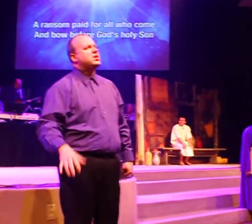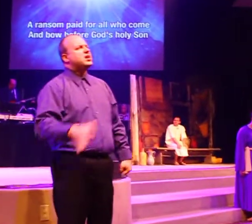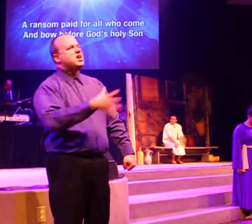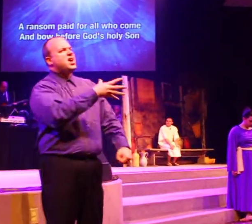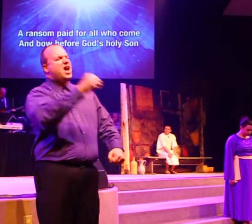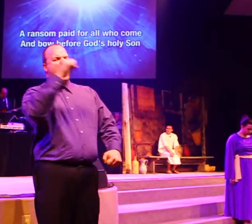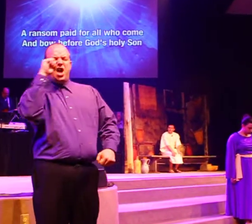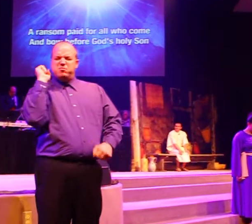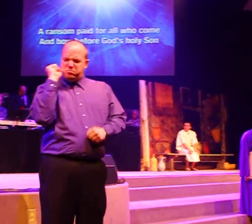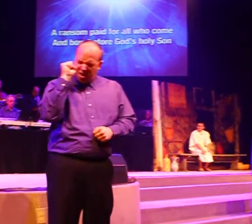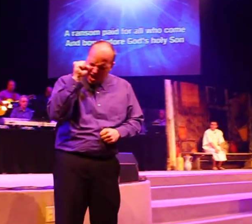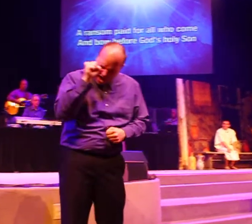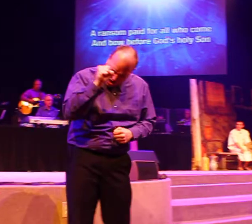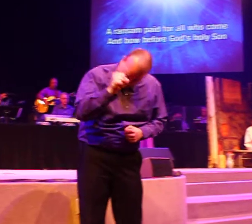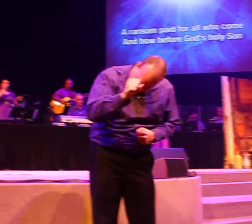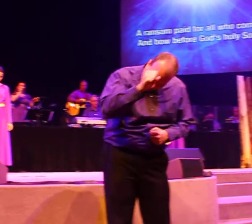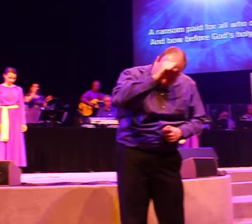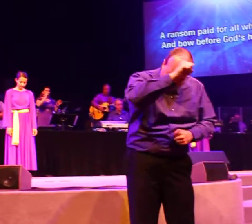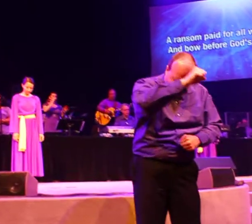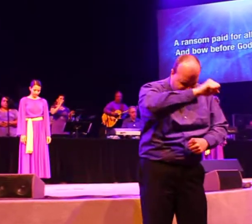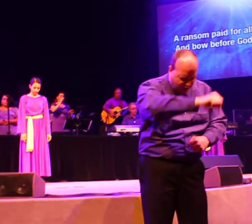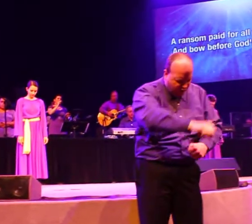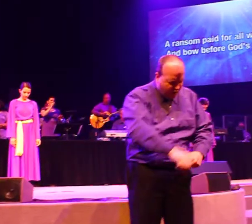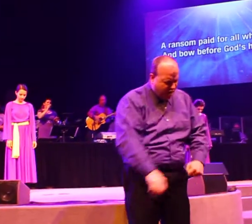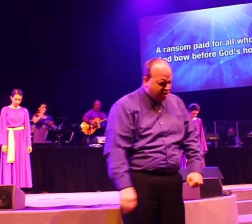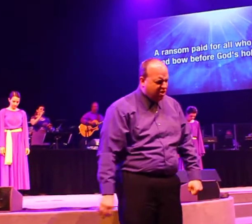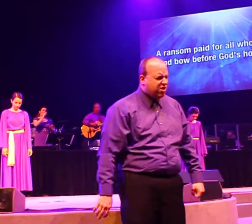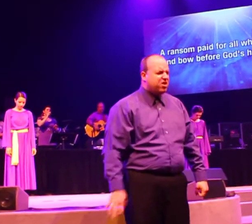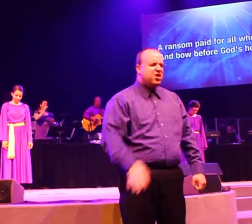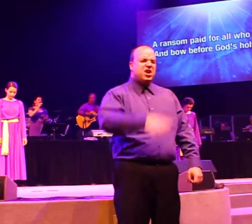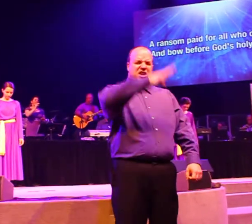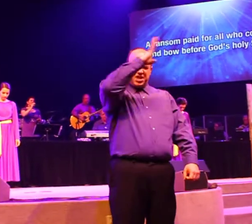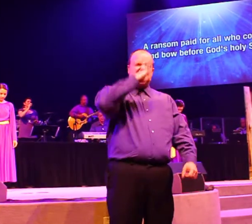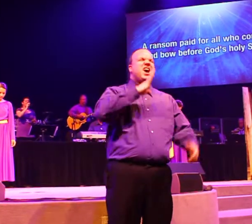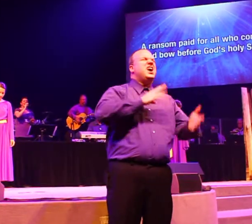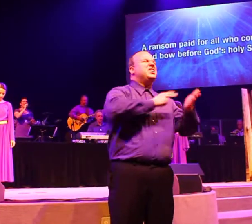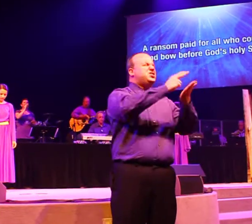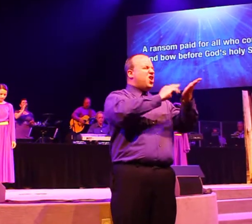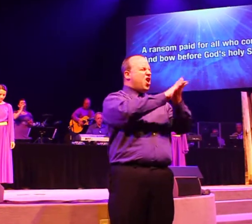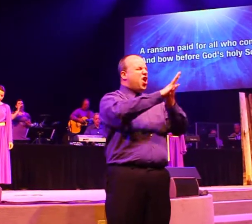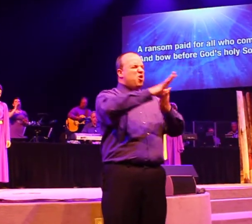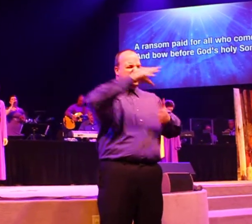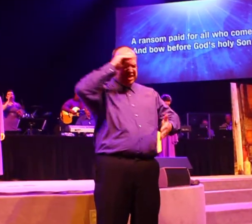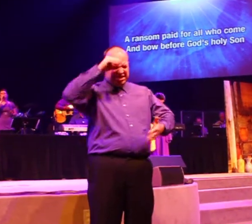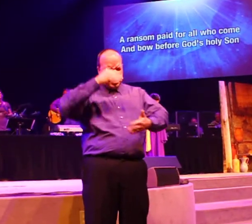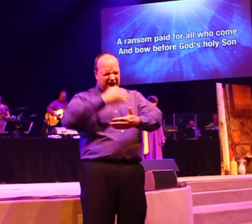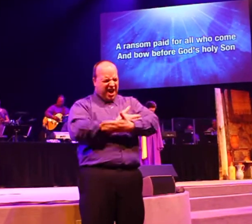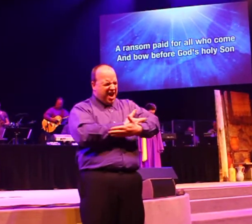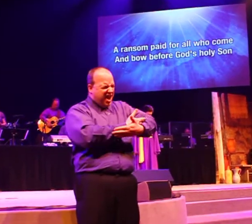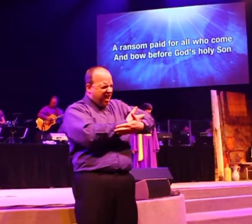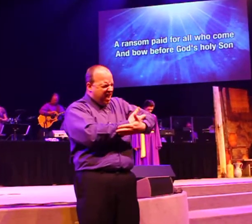and all people God's holy soul